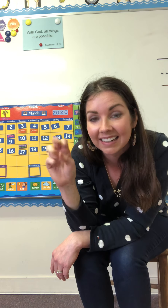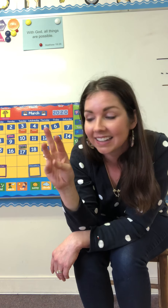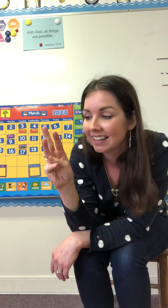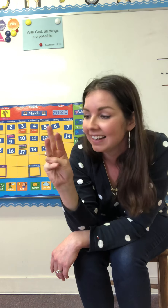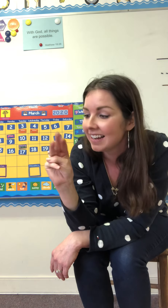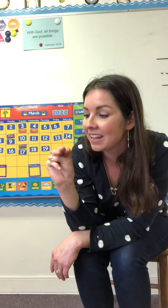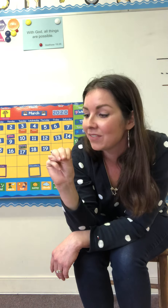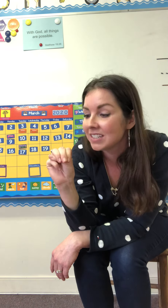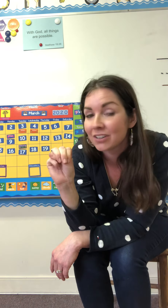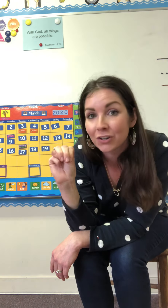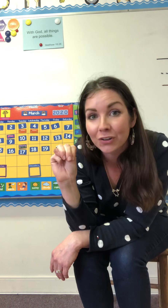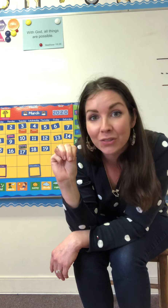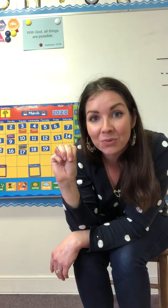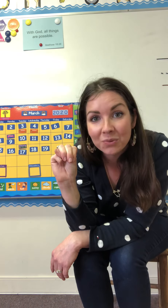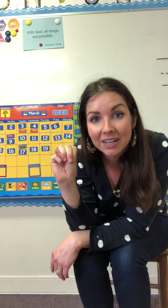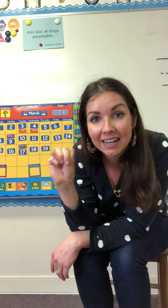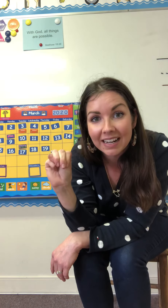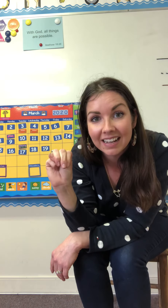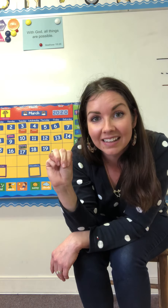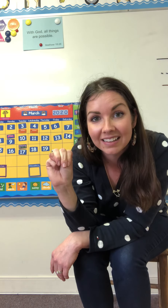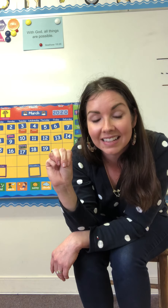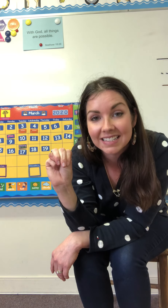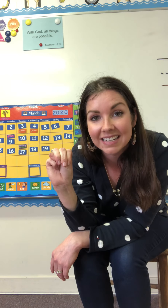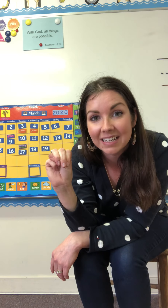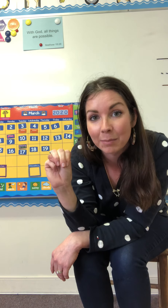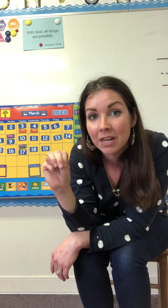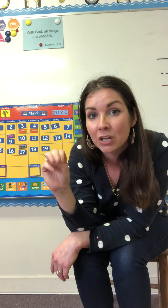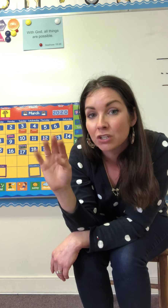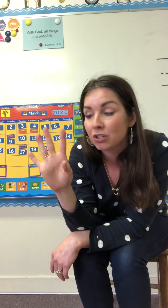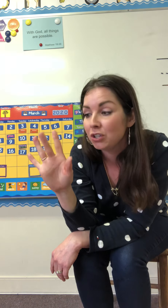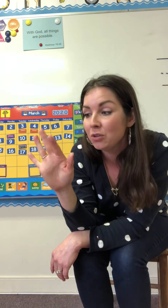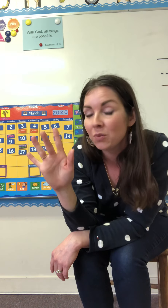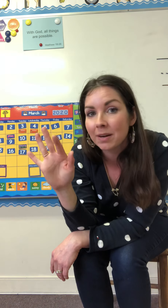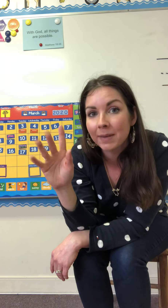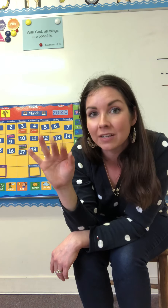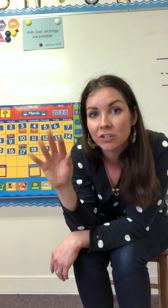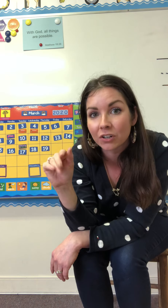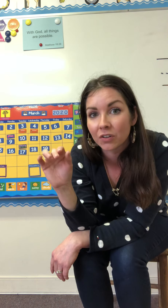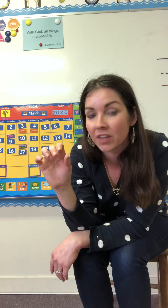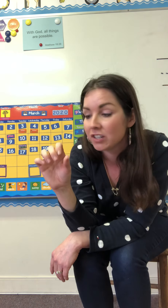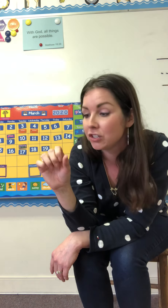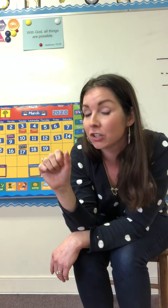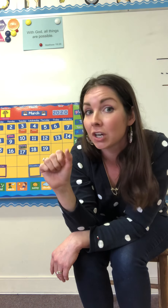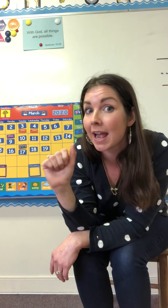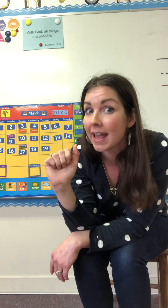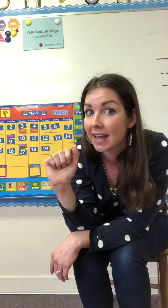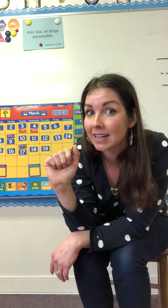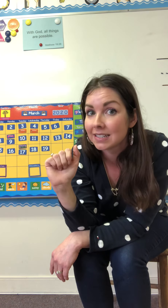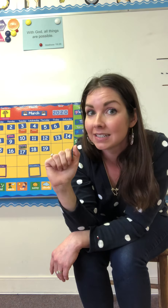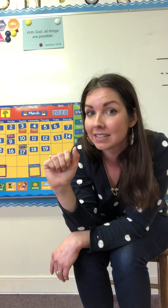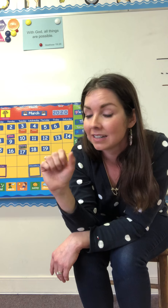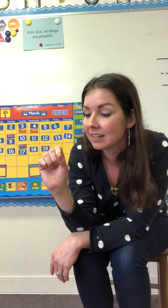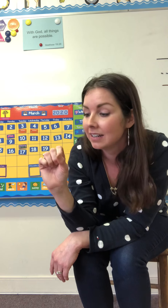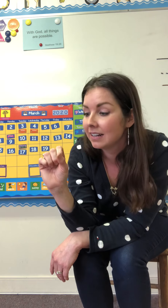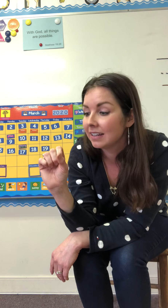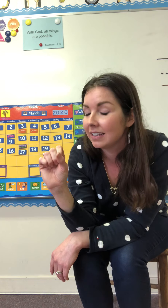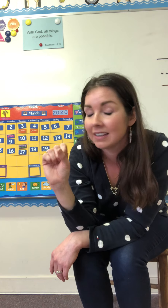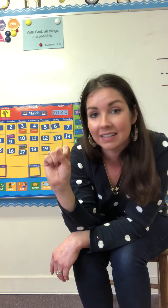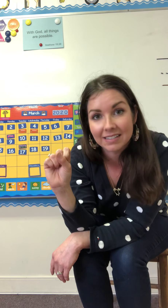if it's under 3 that's an M so you want to make sure that your S is